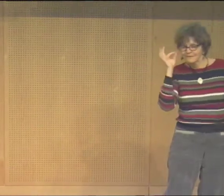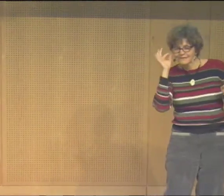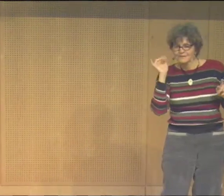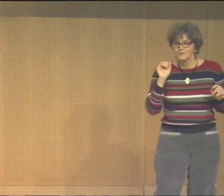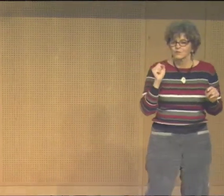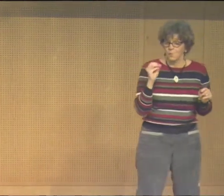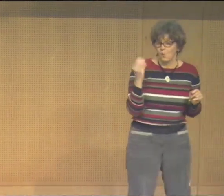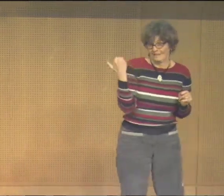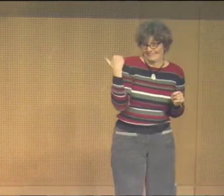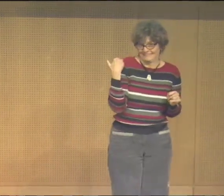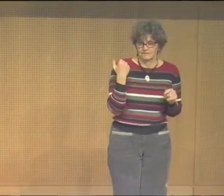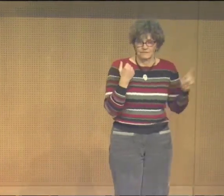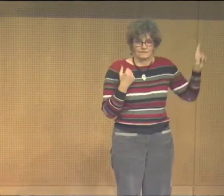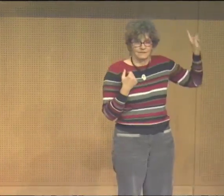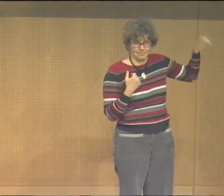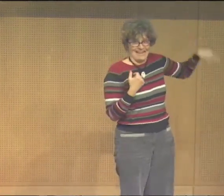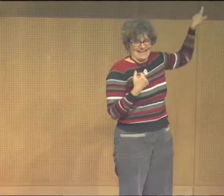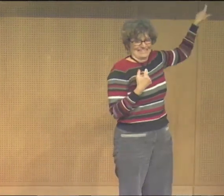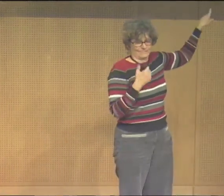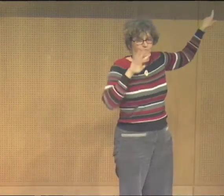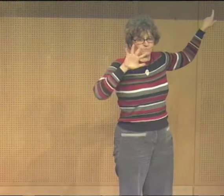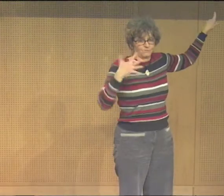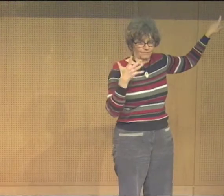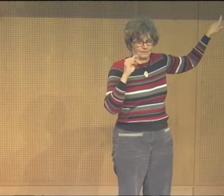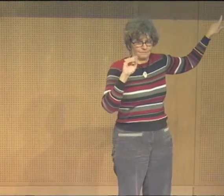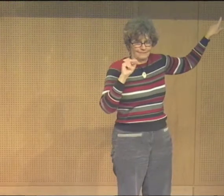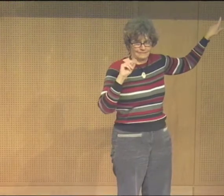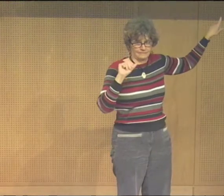less than human second class, which is the deaf experience as well.